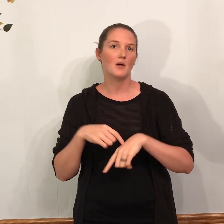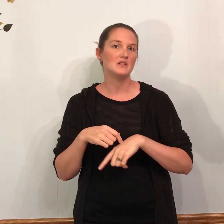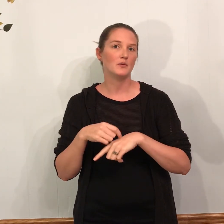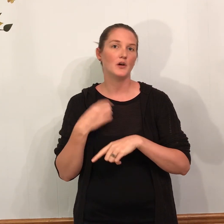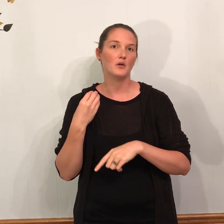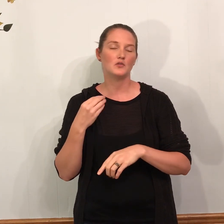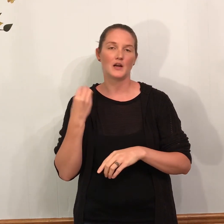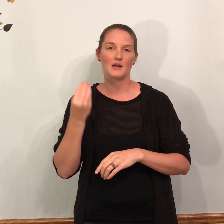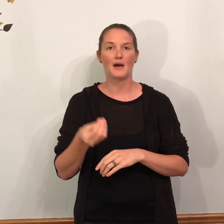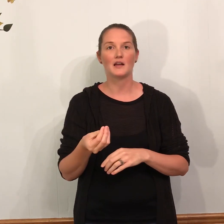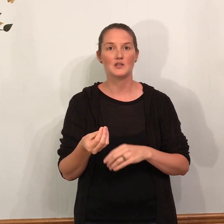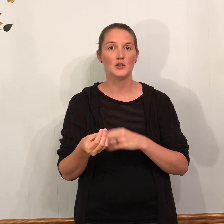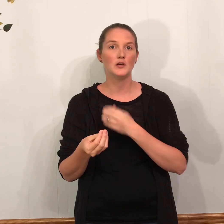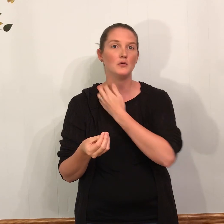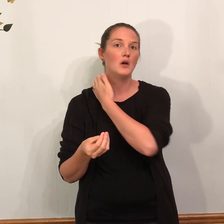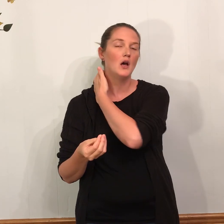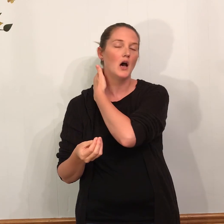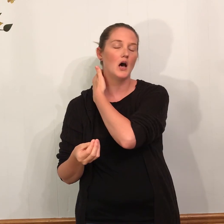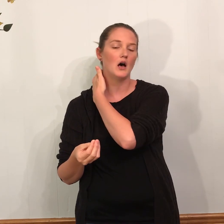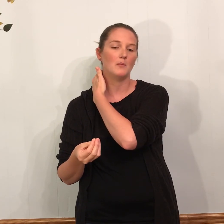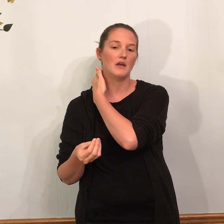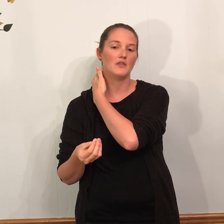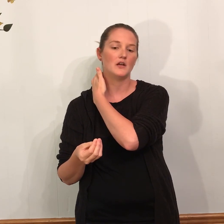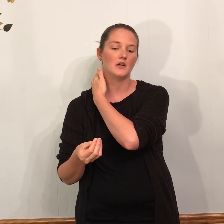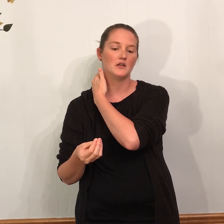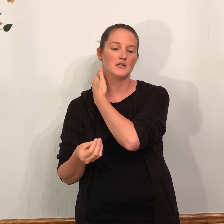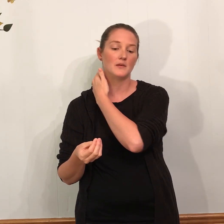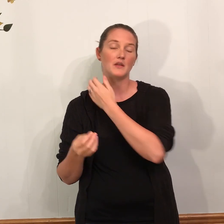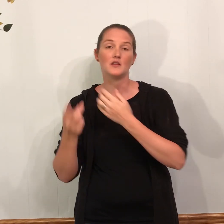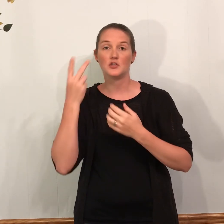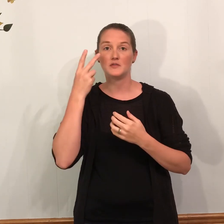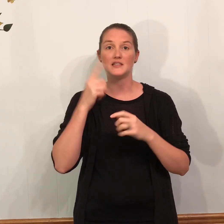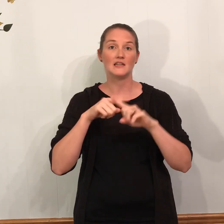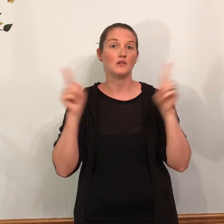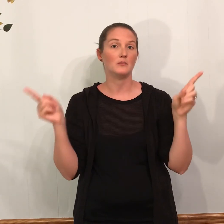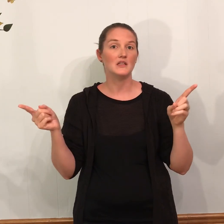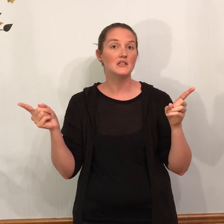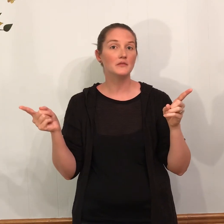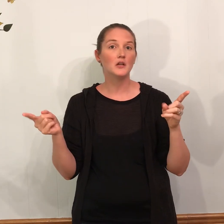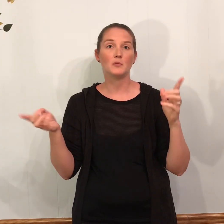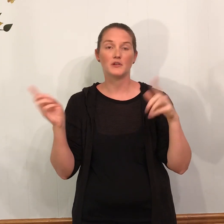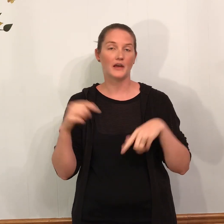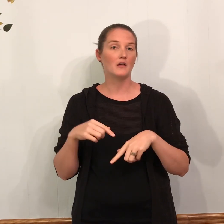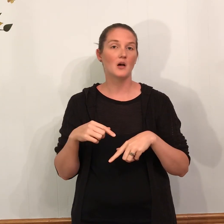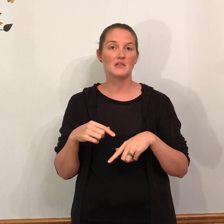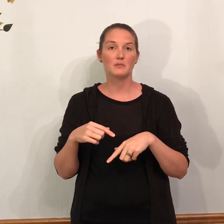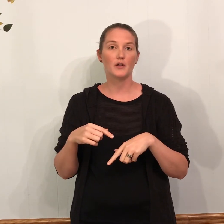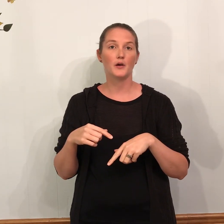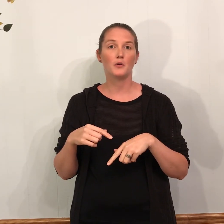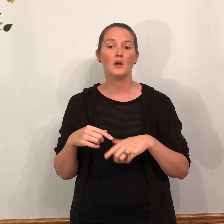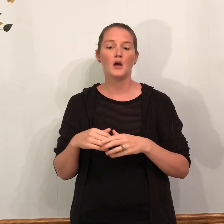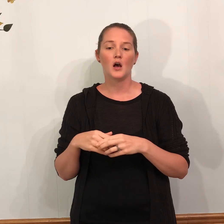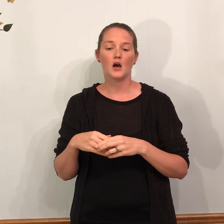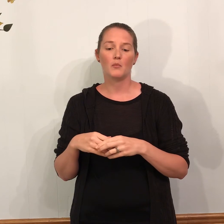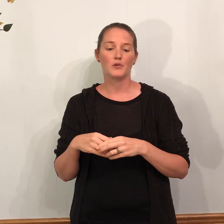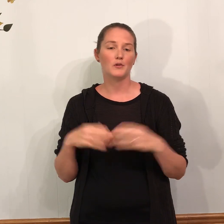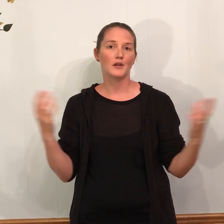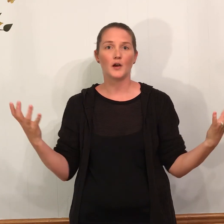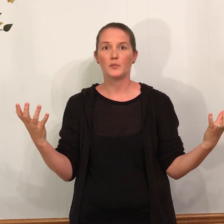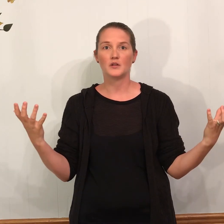comments below. Try to get back to you. Um. If there's something that you've seen a little bit different. You can put that in the comments below. Um. We're really open